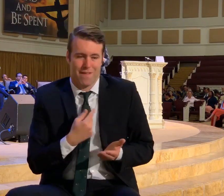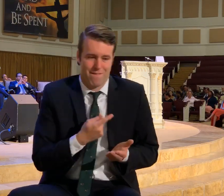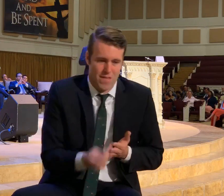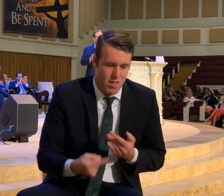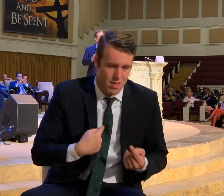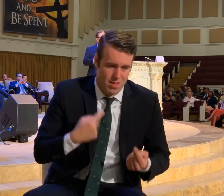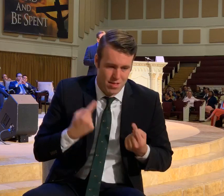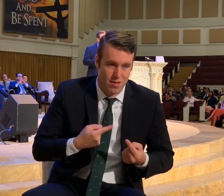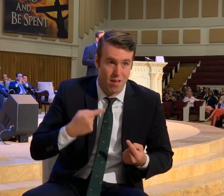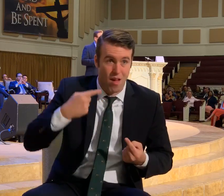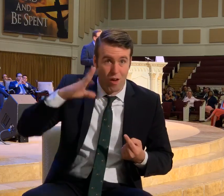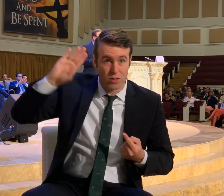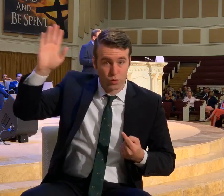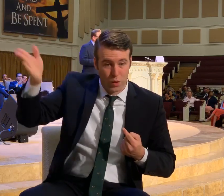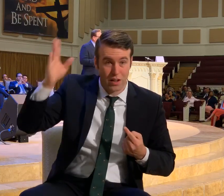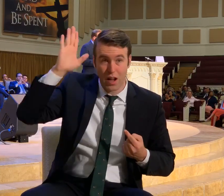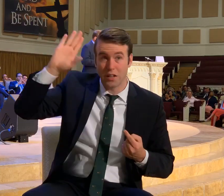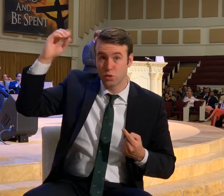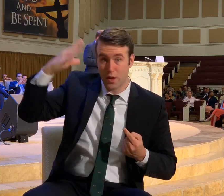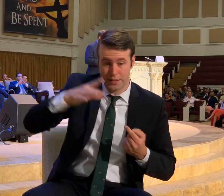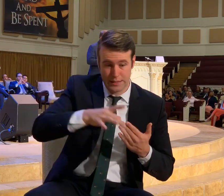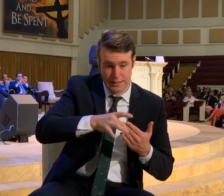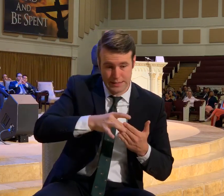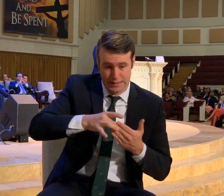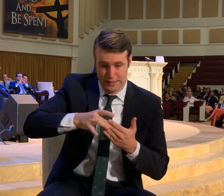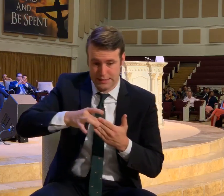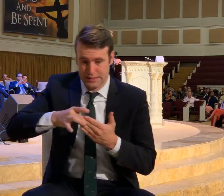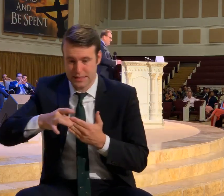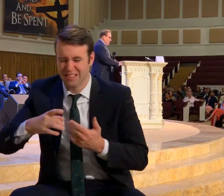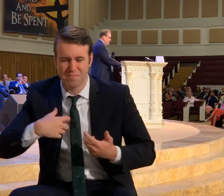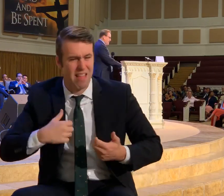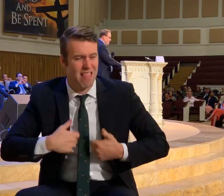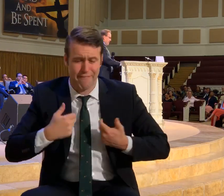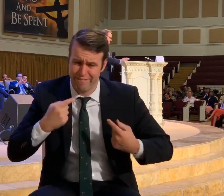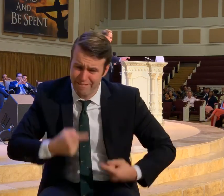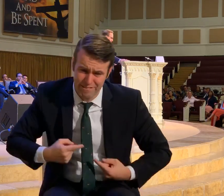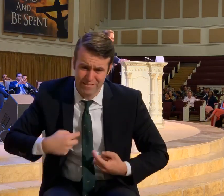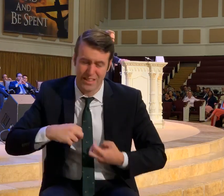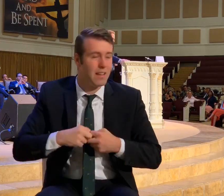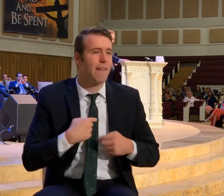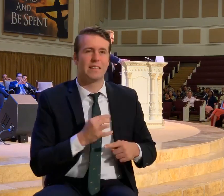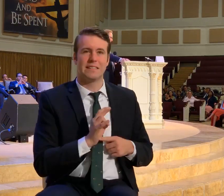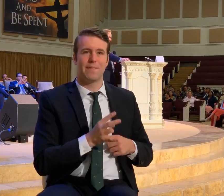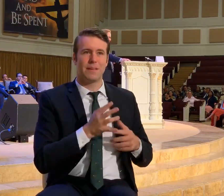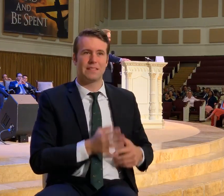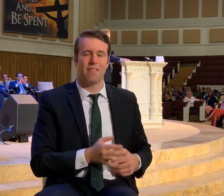From some of the most difficult. Times of my life. Seven minutes.